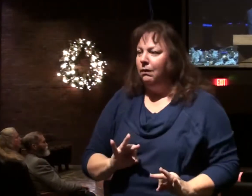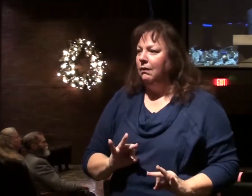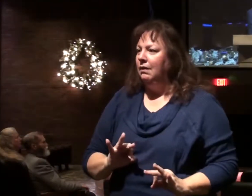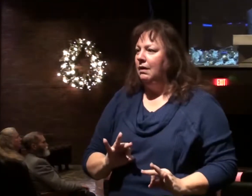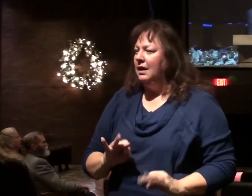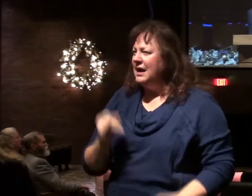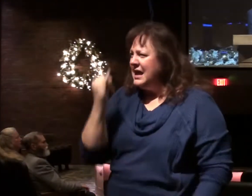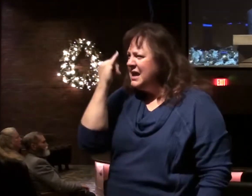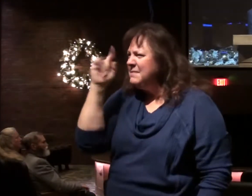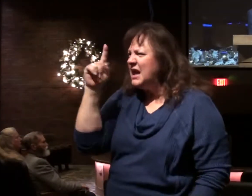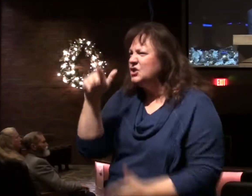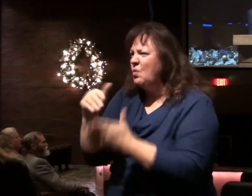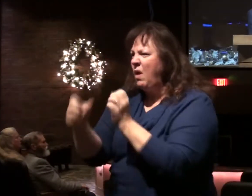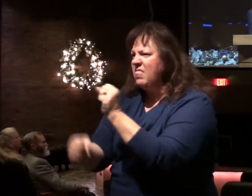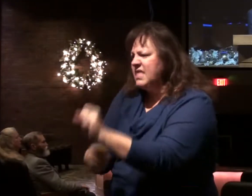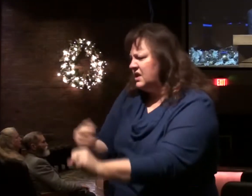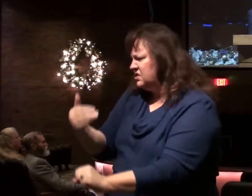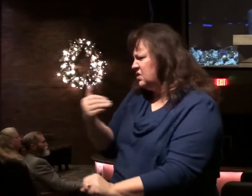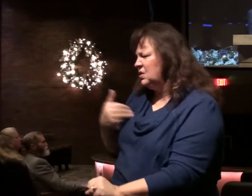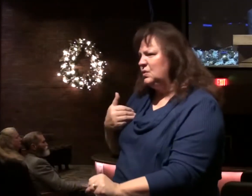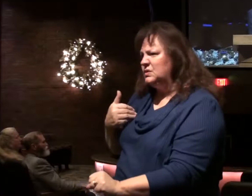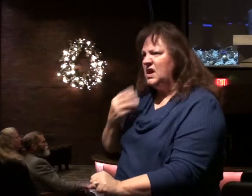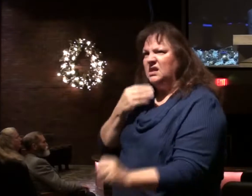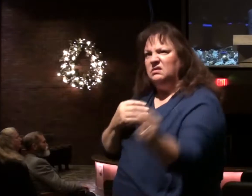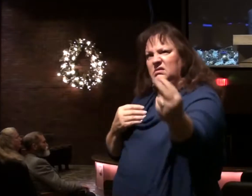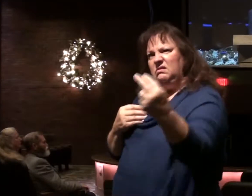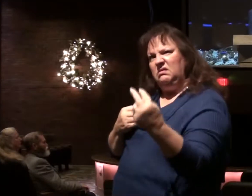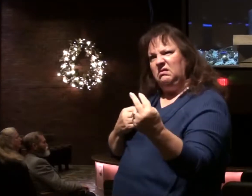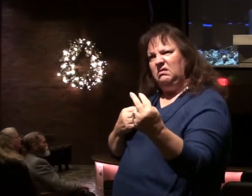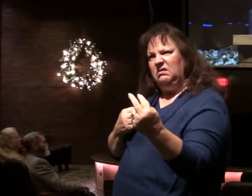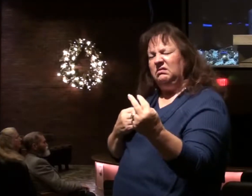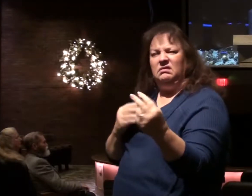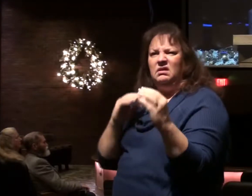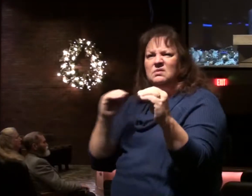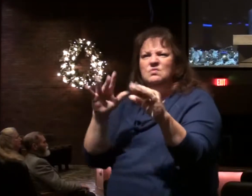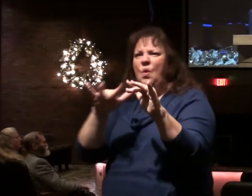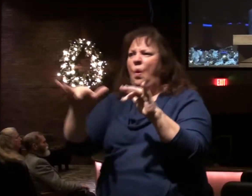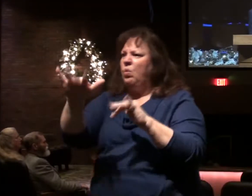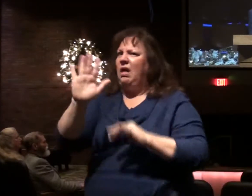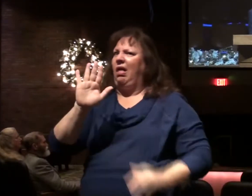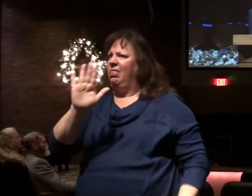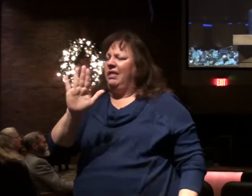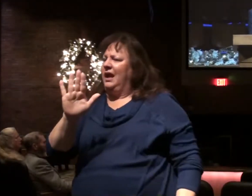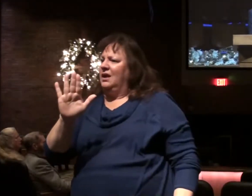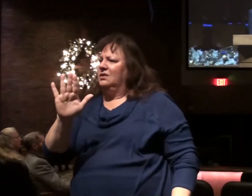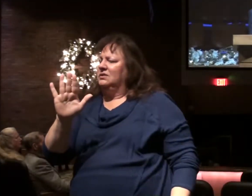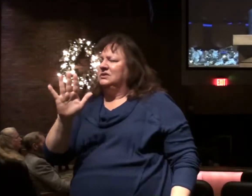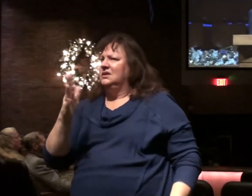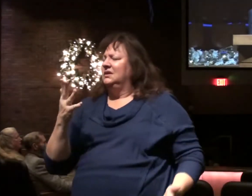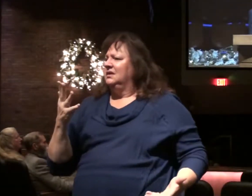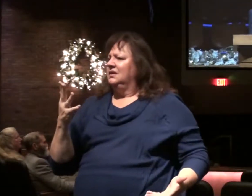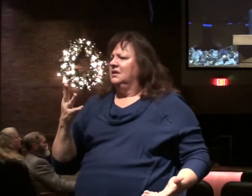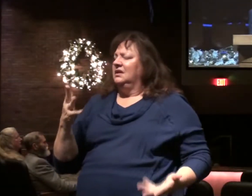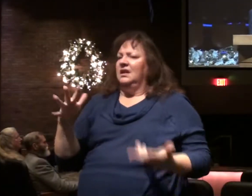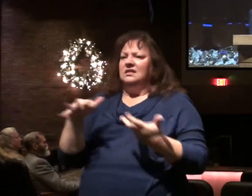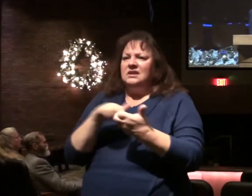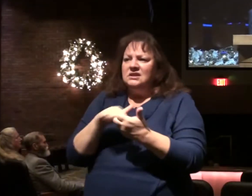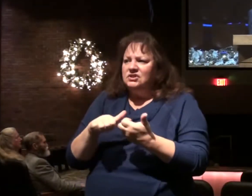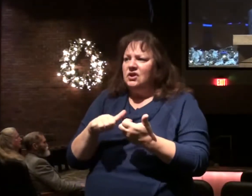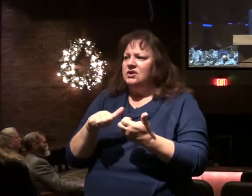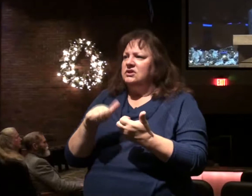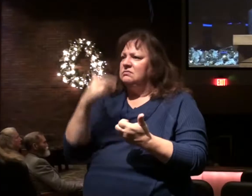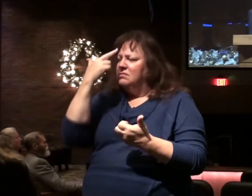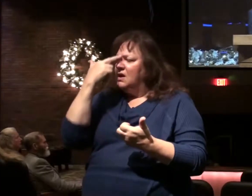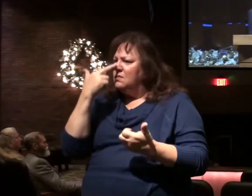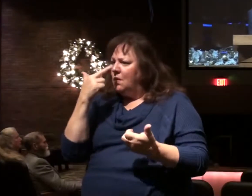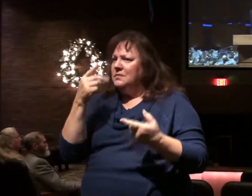thousand years ago. How was the Jews viewed? They didn't have the land. After the destruction brought by the